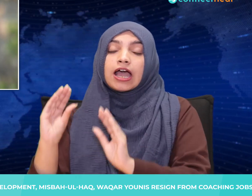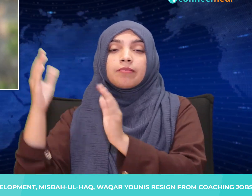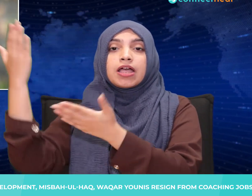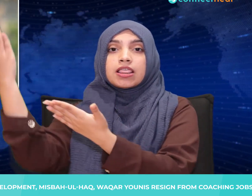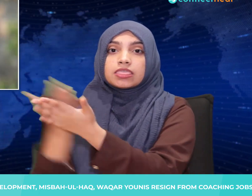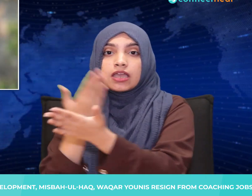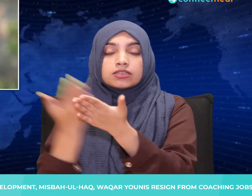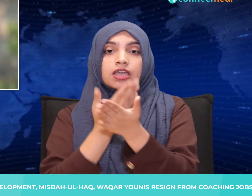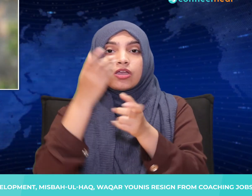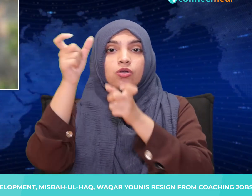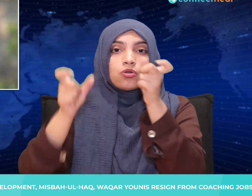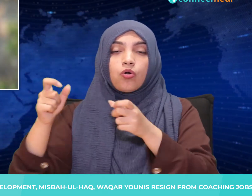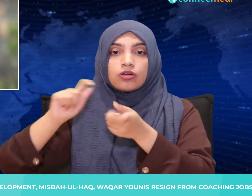now started to show progress.